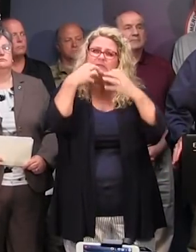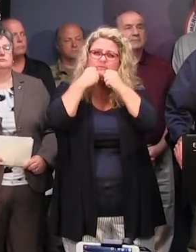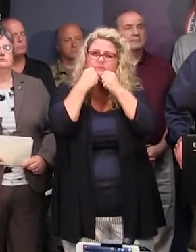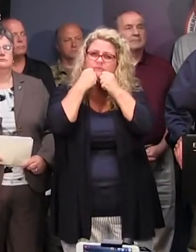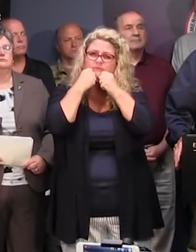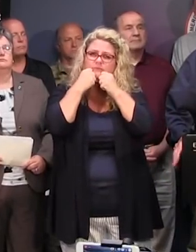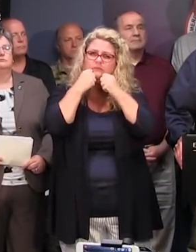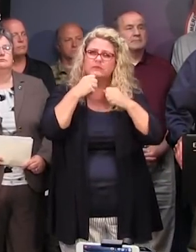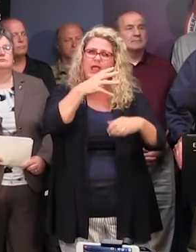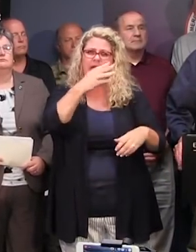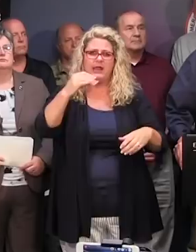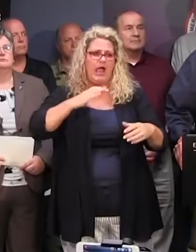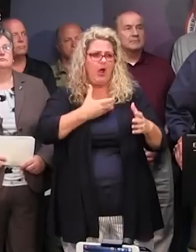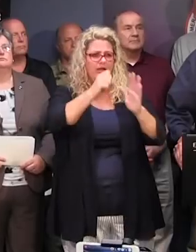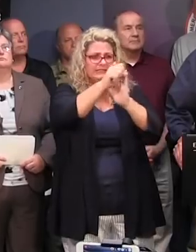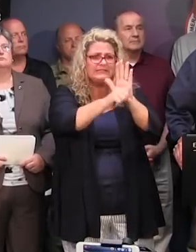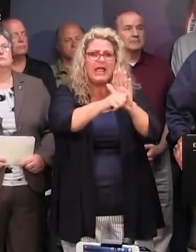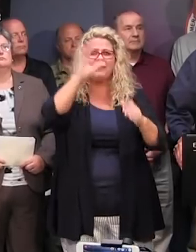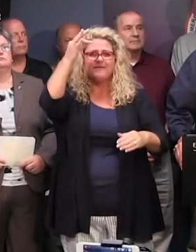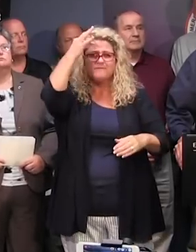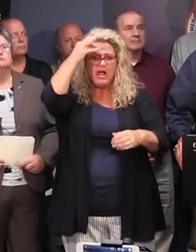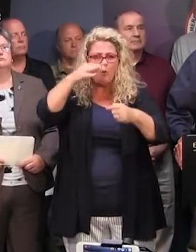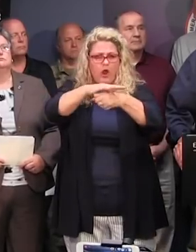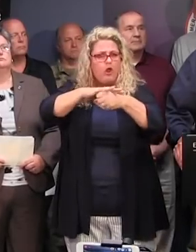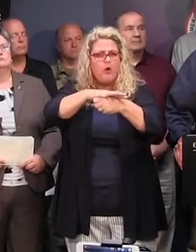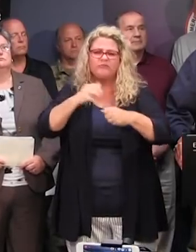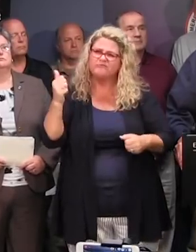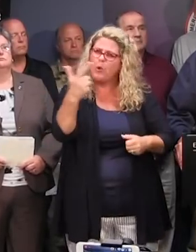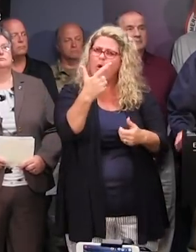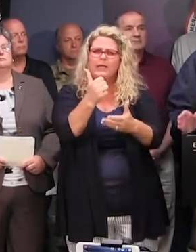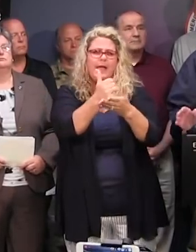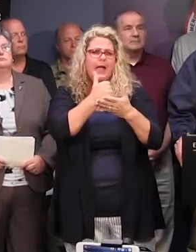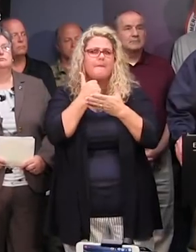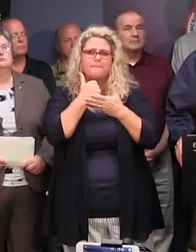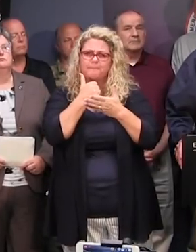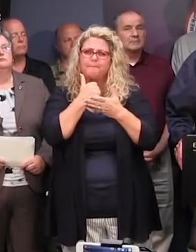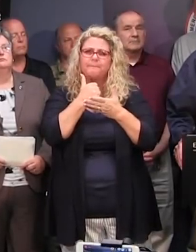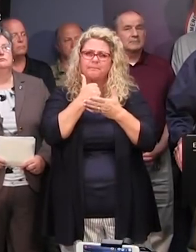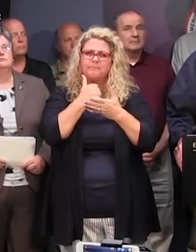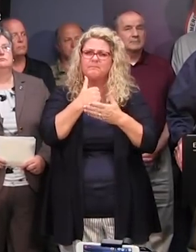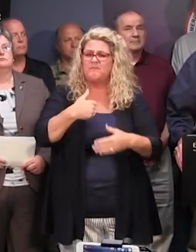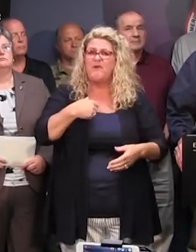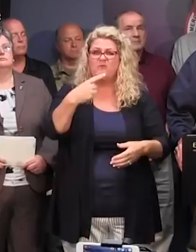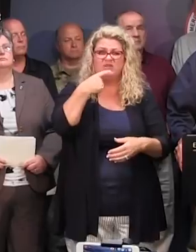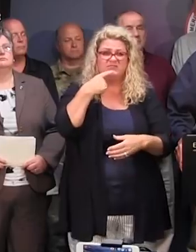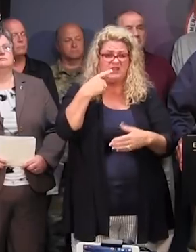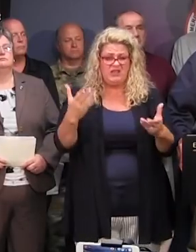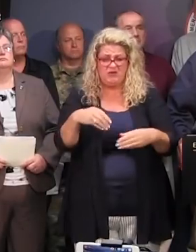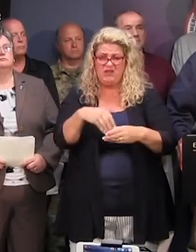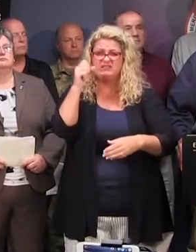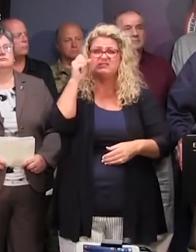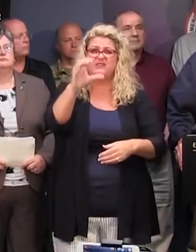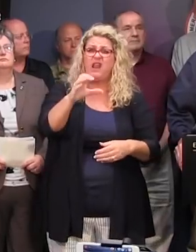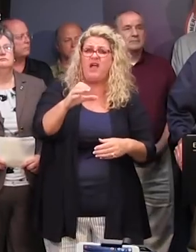the full complement of the state, federal, and local authorities working together. And I need to say, probably in South Carolina, we